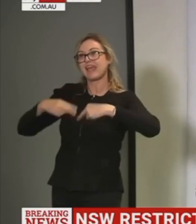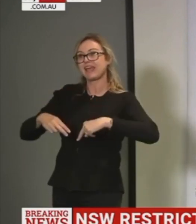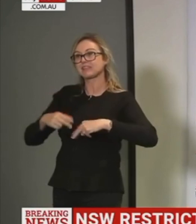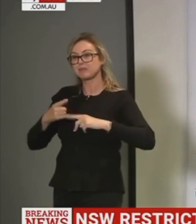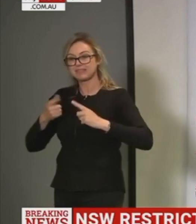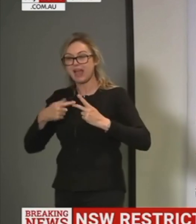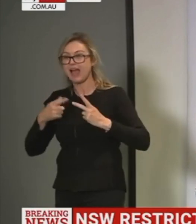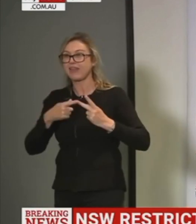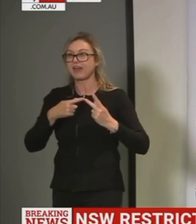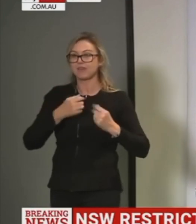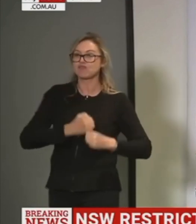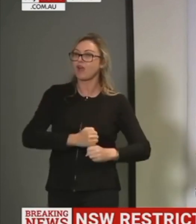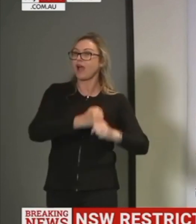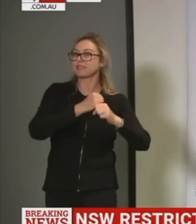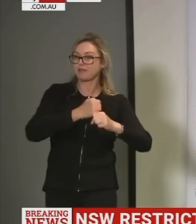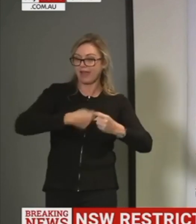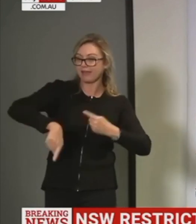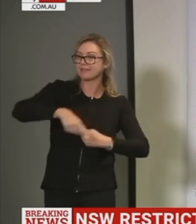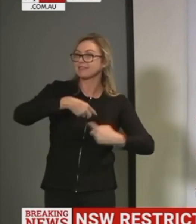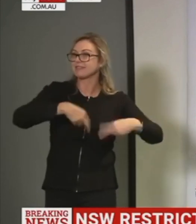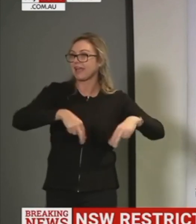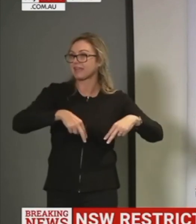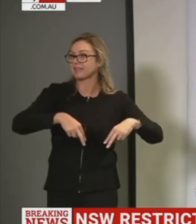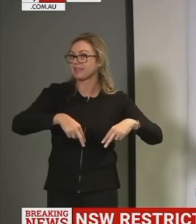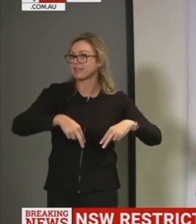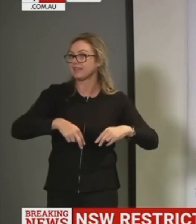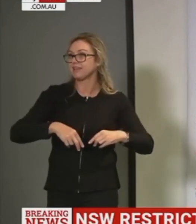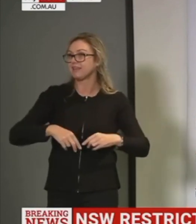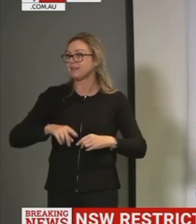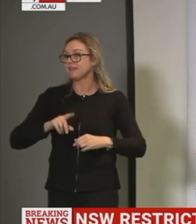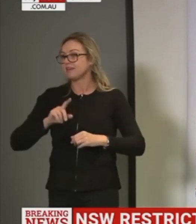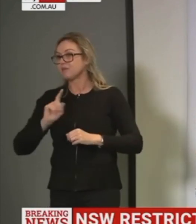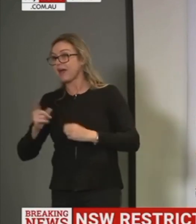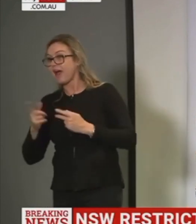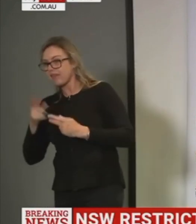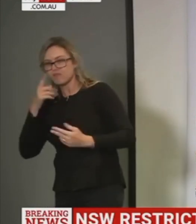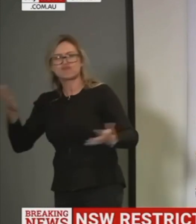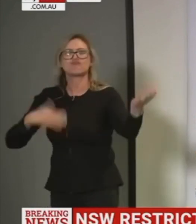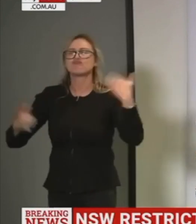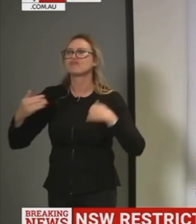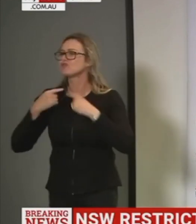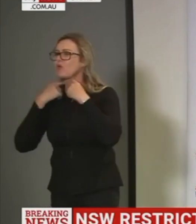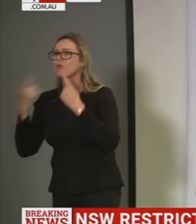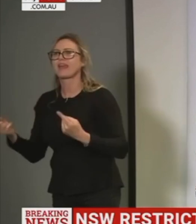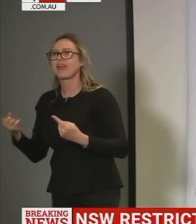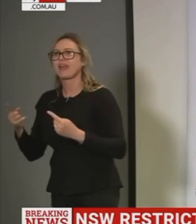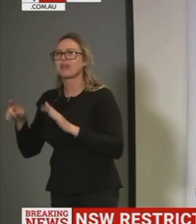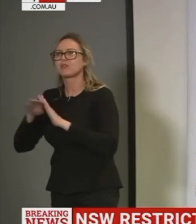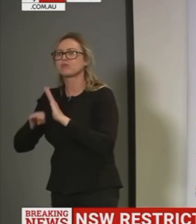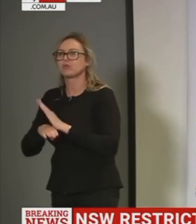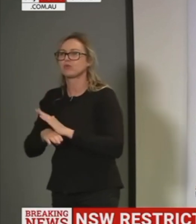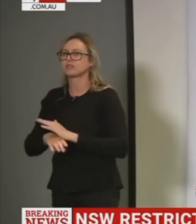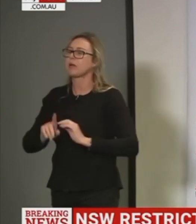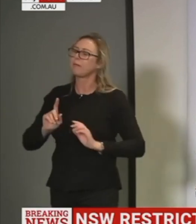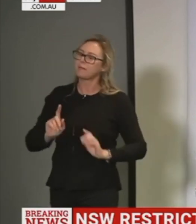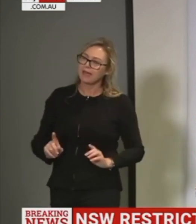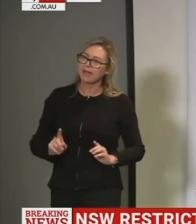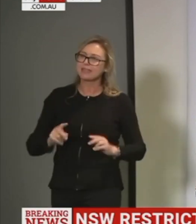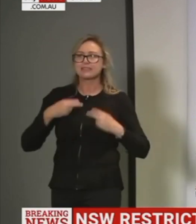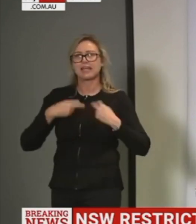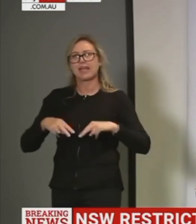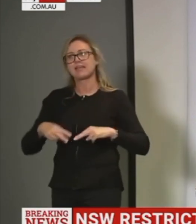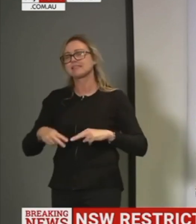and dance. Unfortunately, dancing, singing is amongst the most dangerous things you can do with this rather evil virus.